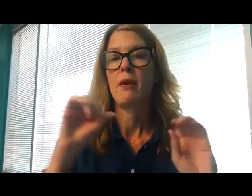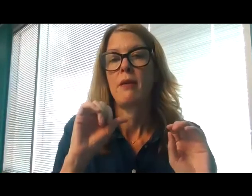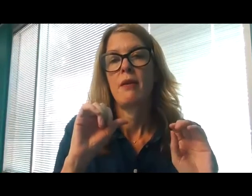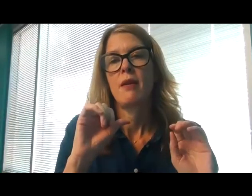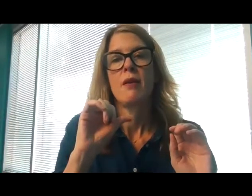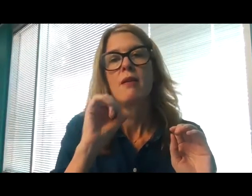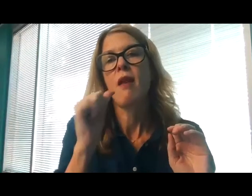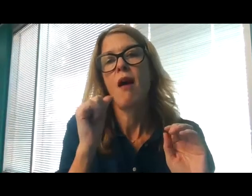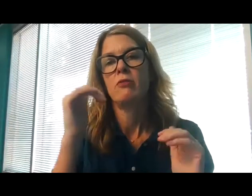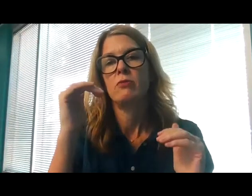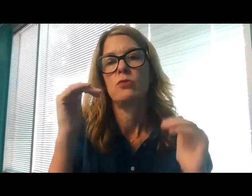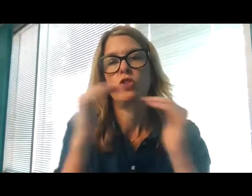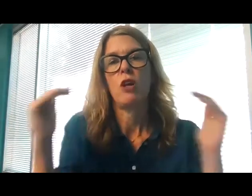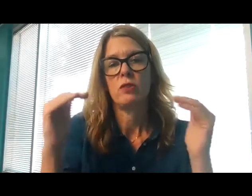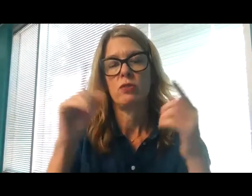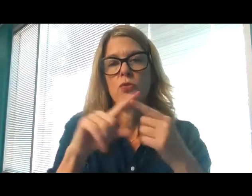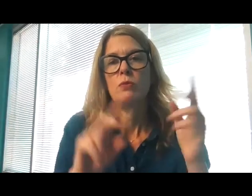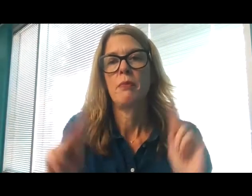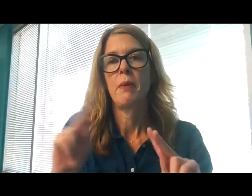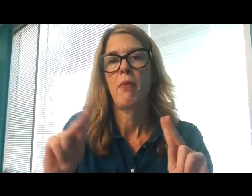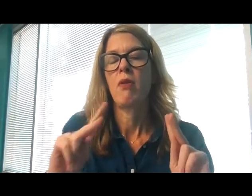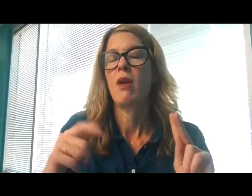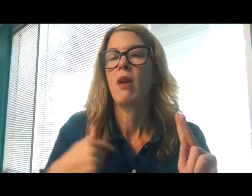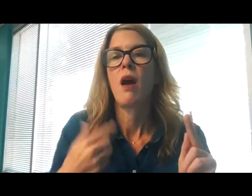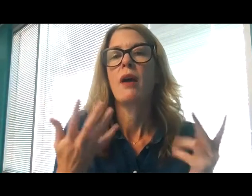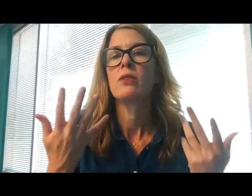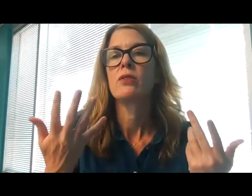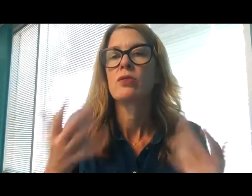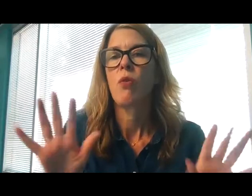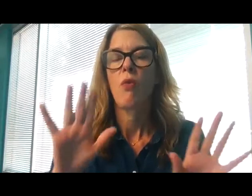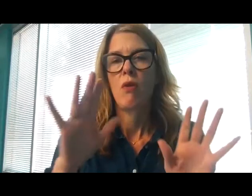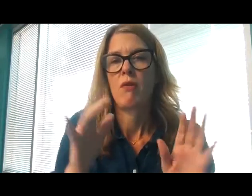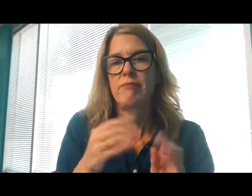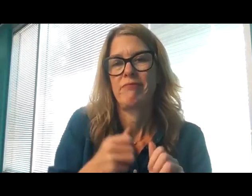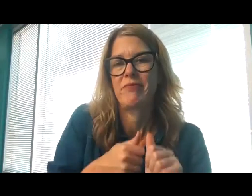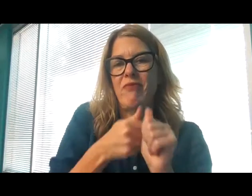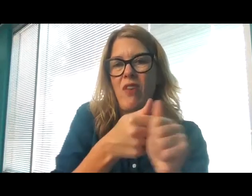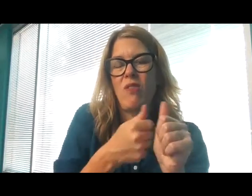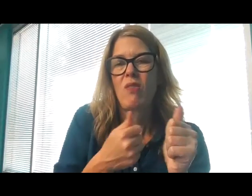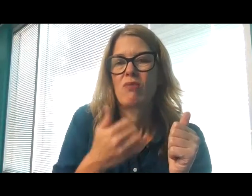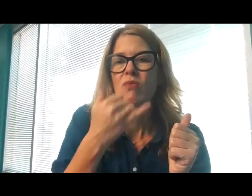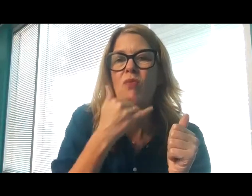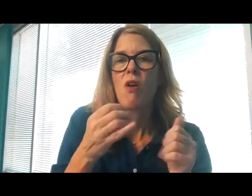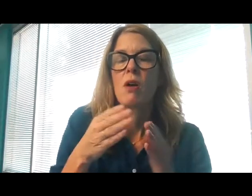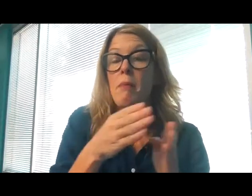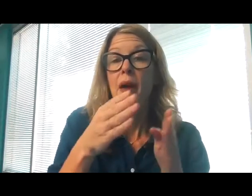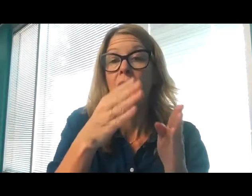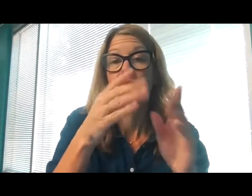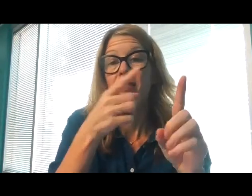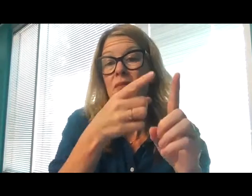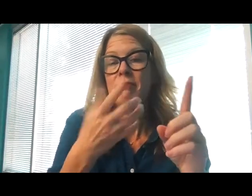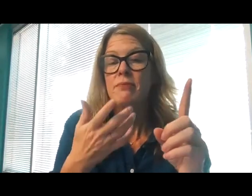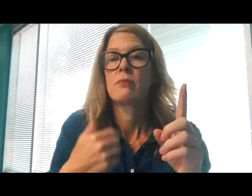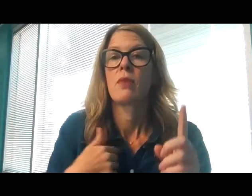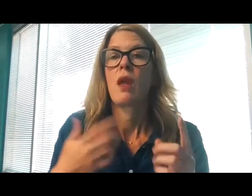Turn my eyes from watching what is worthless. Give me life in your ways. Fulfill your promise